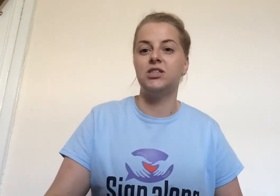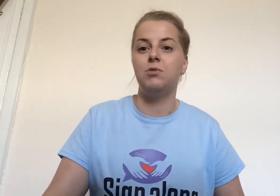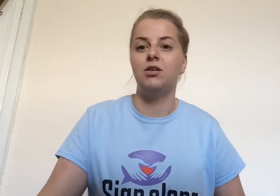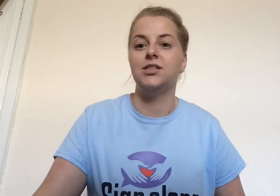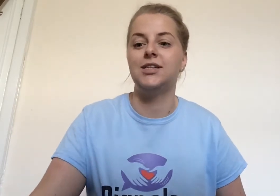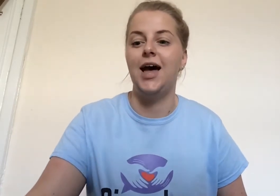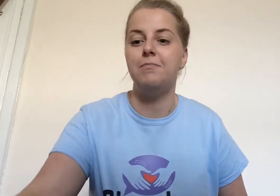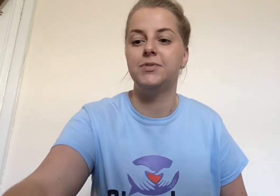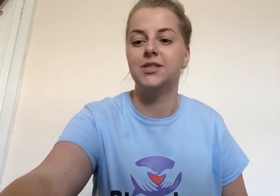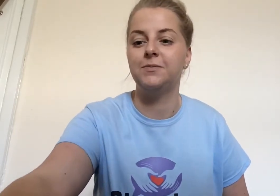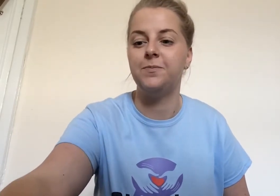small steps.